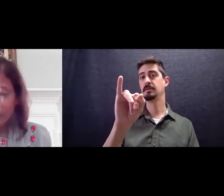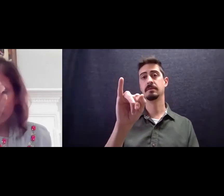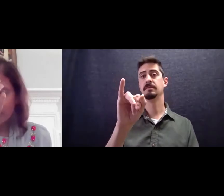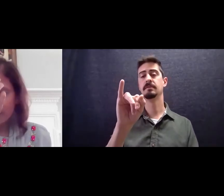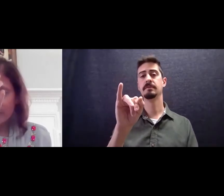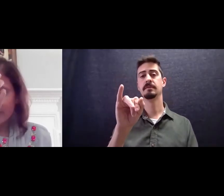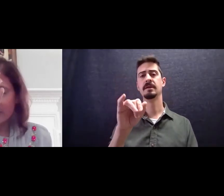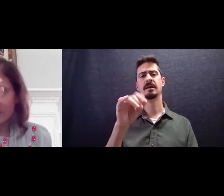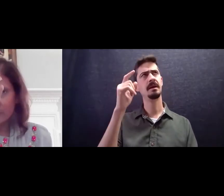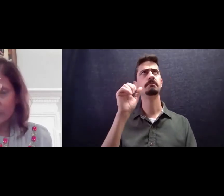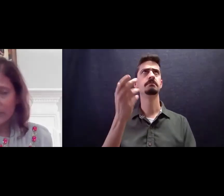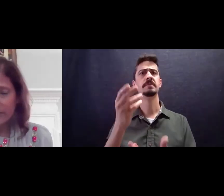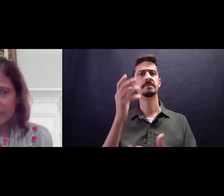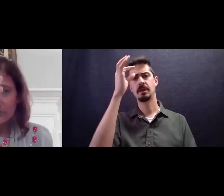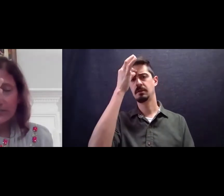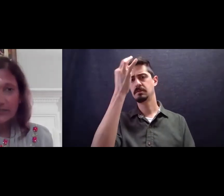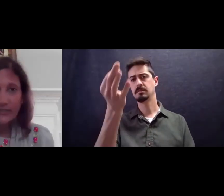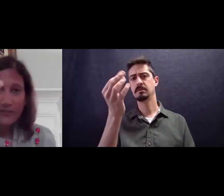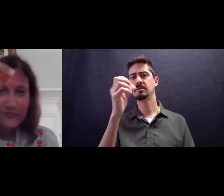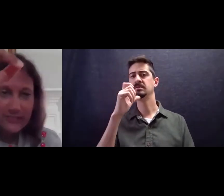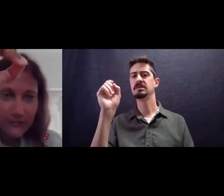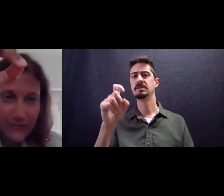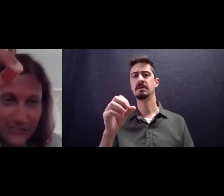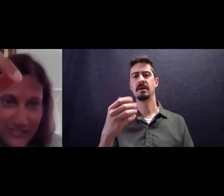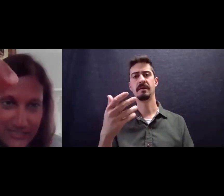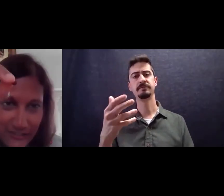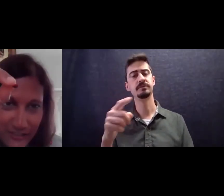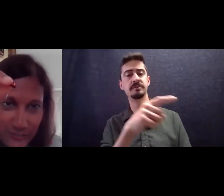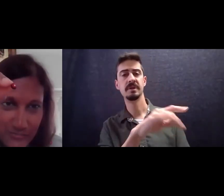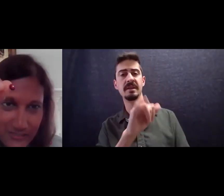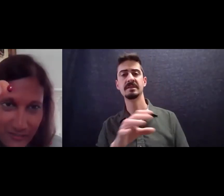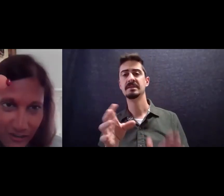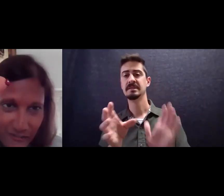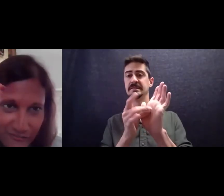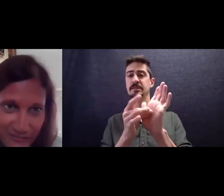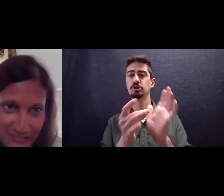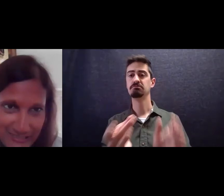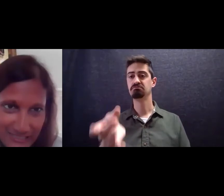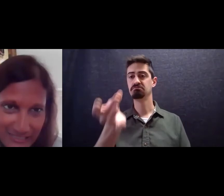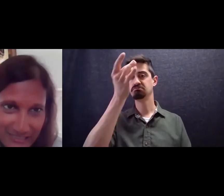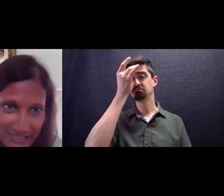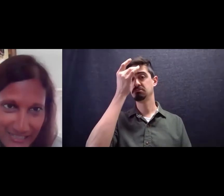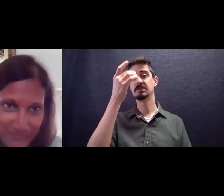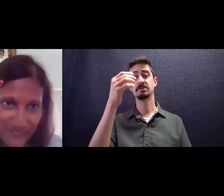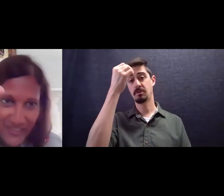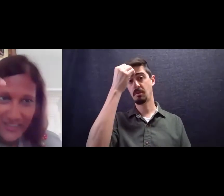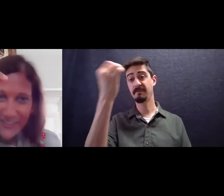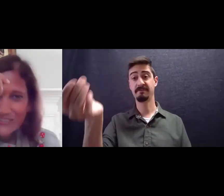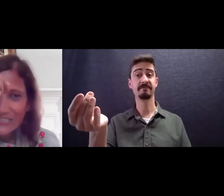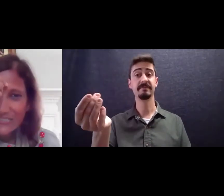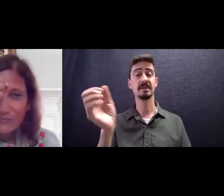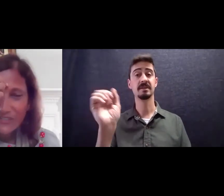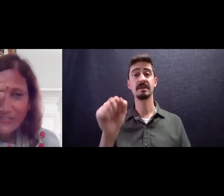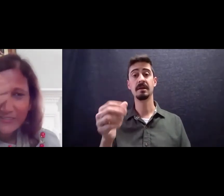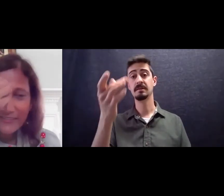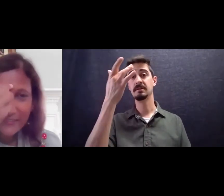And actually, I guess I could take it off. I won't need it afterwards. could take it off. So, it's just a sticker. comes off. See? Like that. And